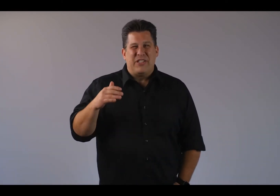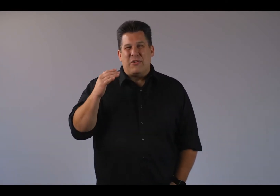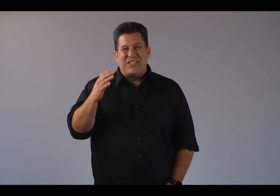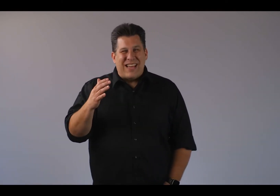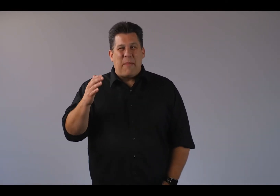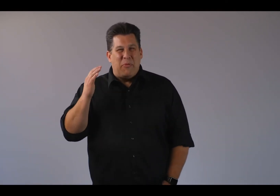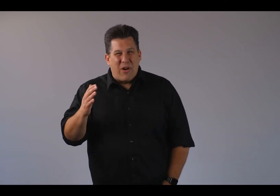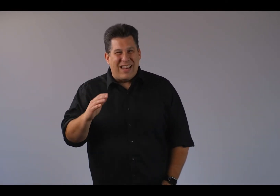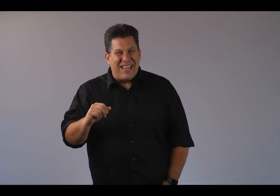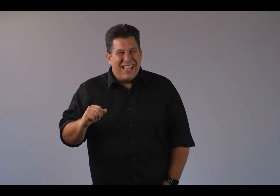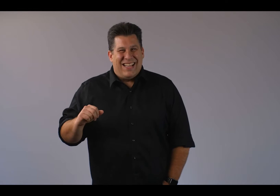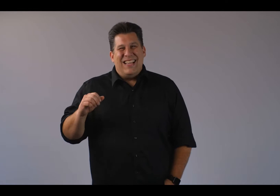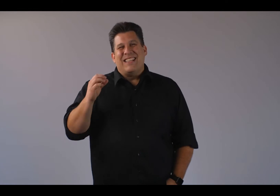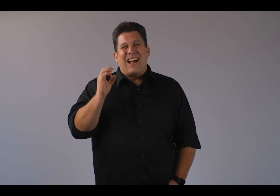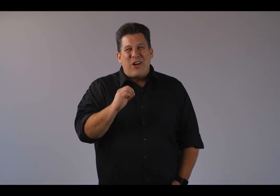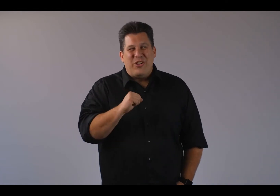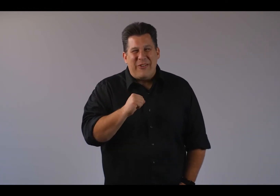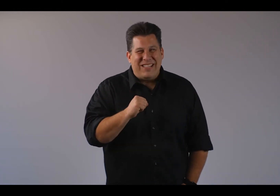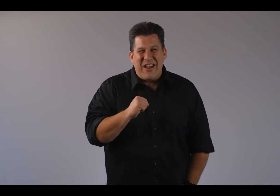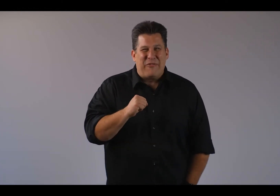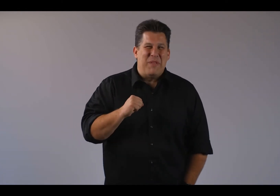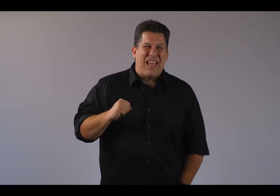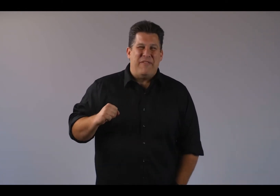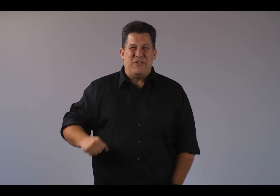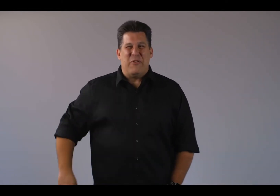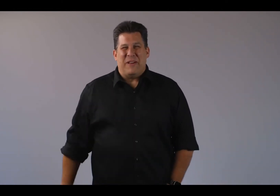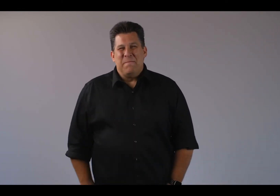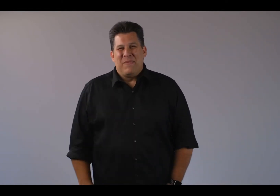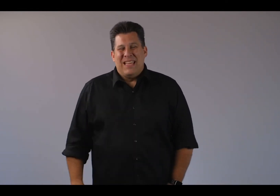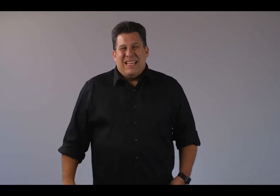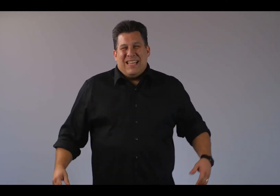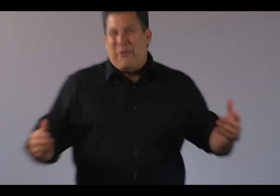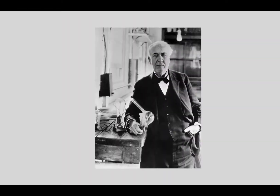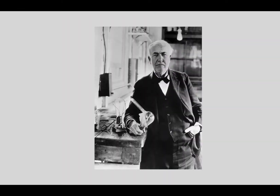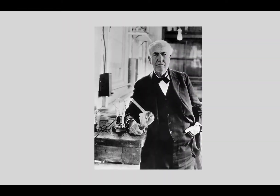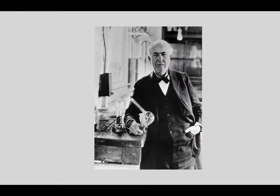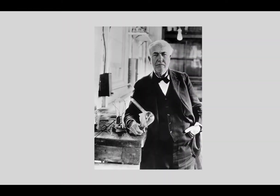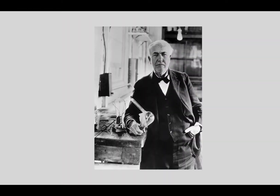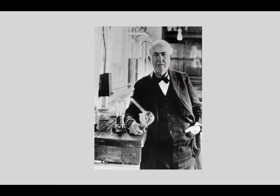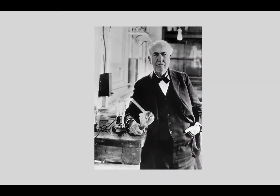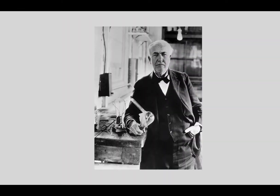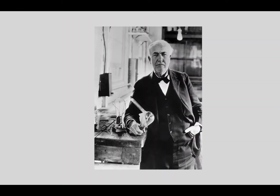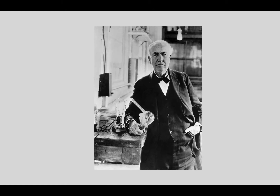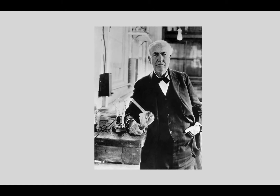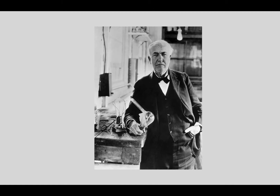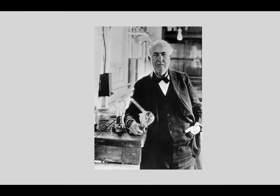called Stop Running. It's a cautionary tale from the life of Jonah. Now, we all know from history class that Thomas Edison